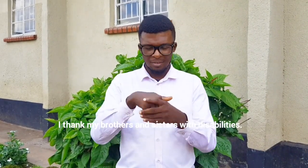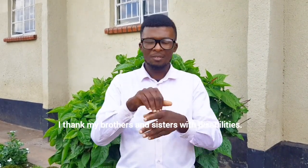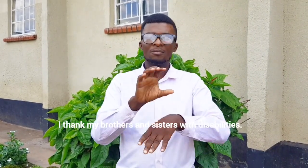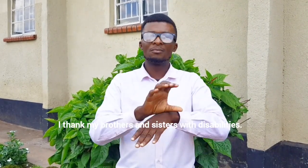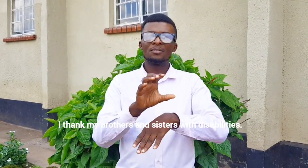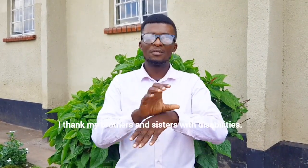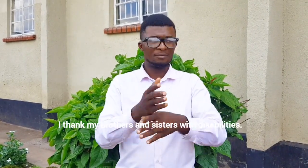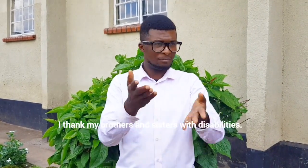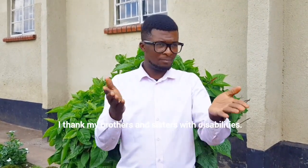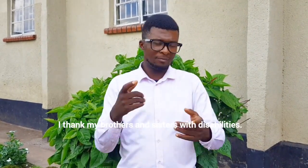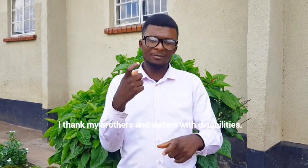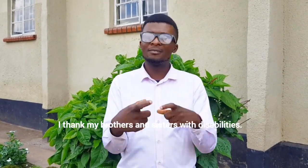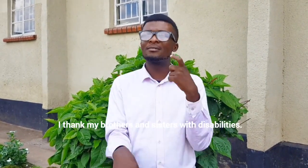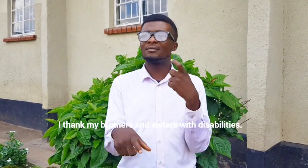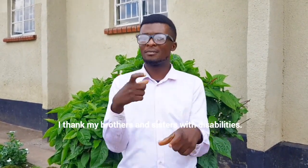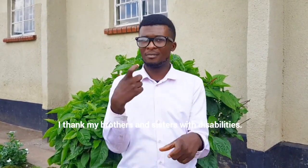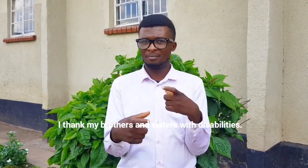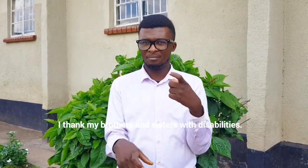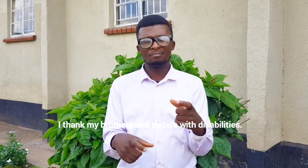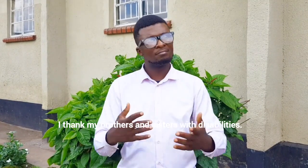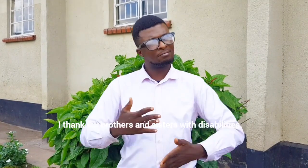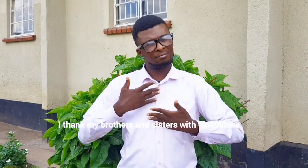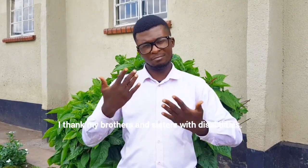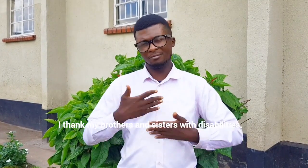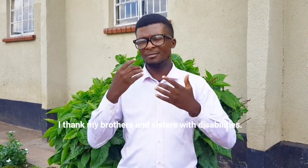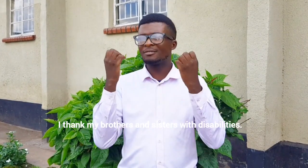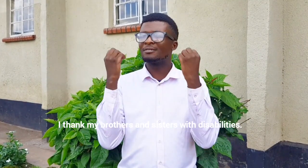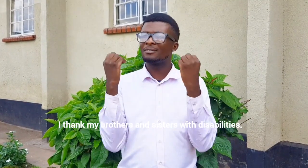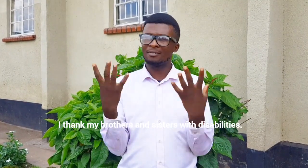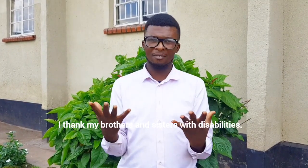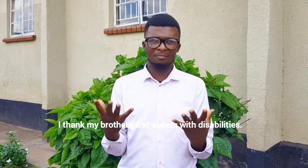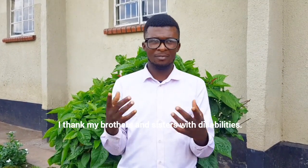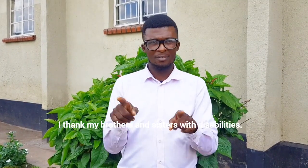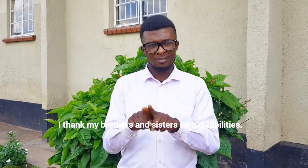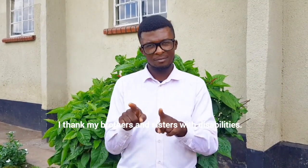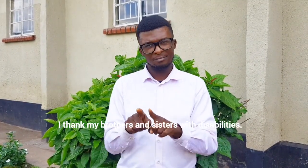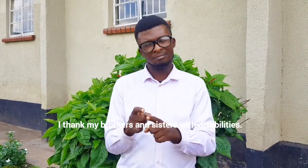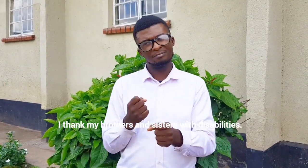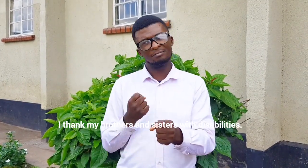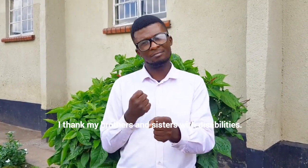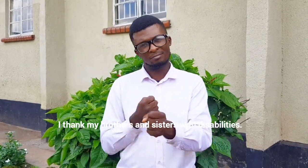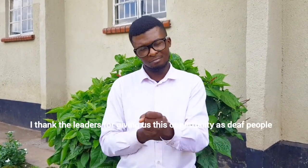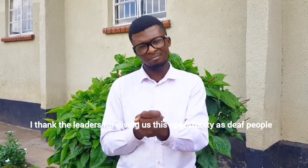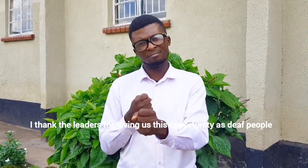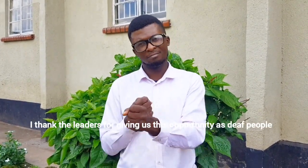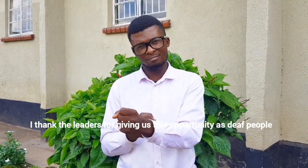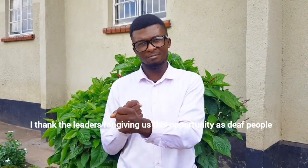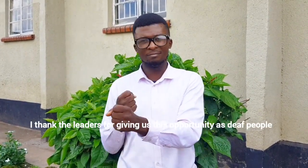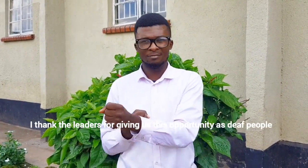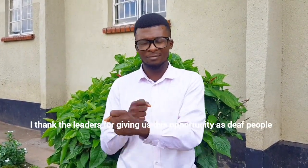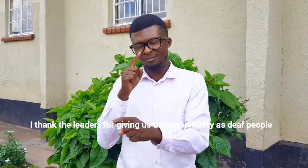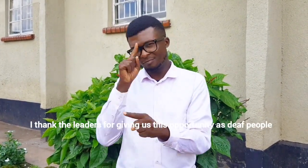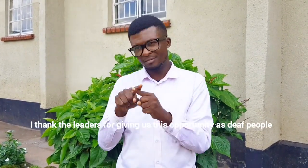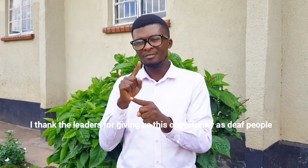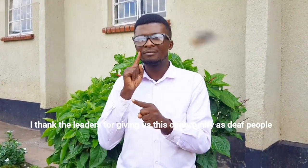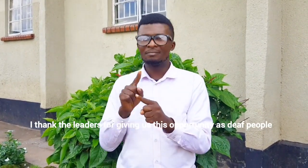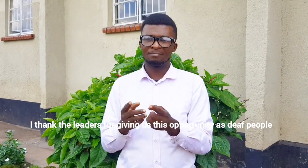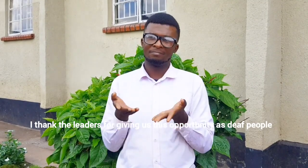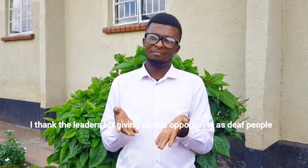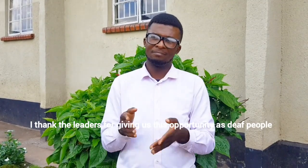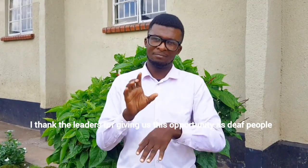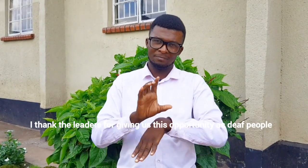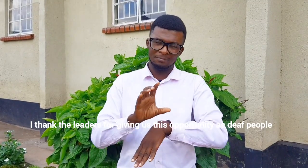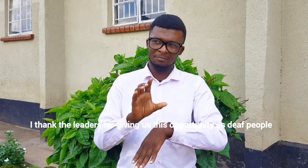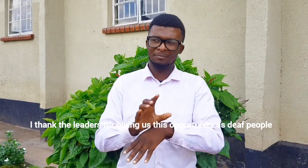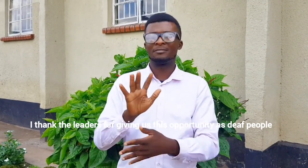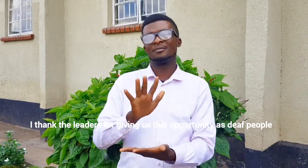Now I want to use this opportunity to thank my brothers and sisters here who have got different disabilities. And we thank you for the leaders